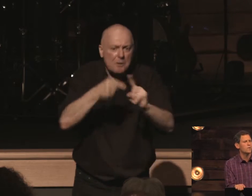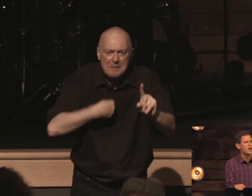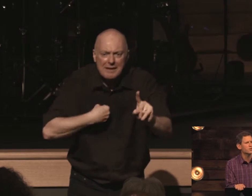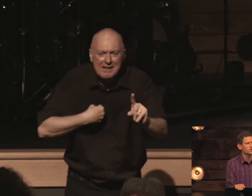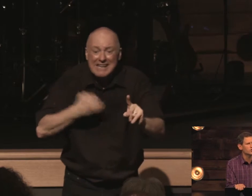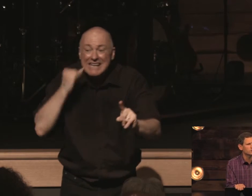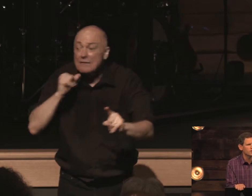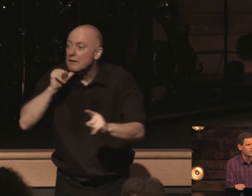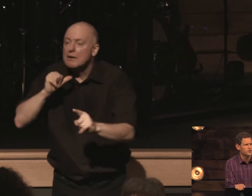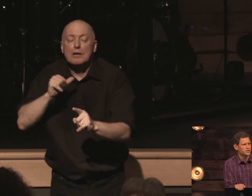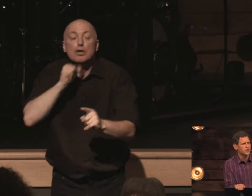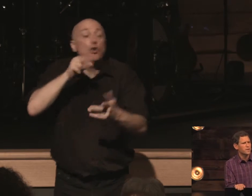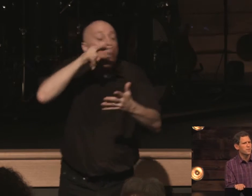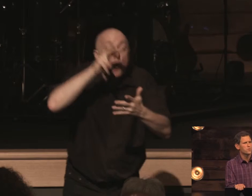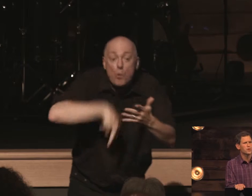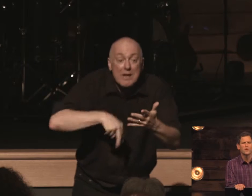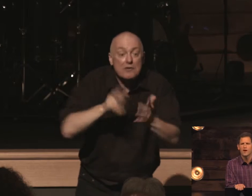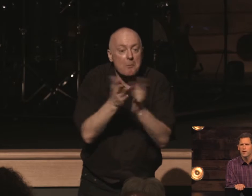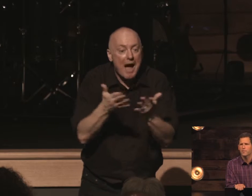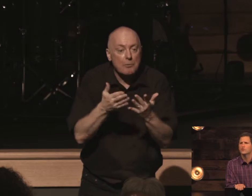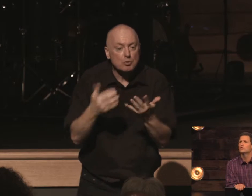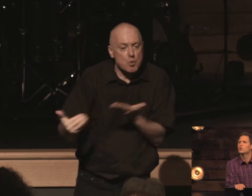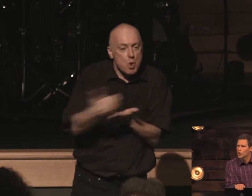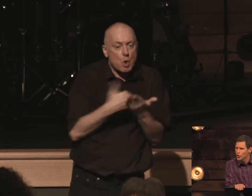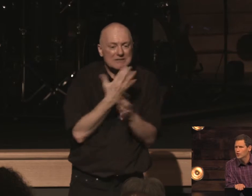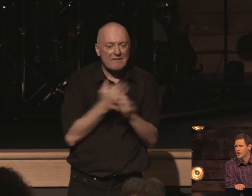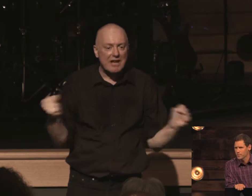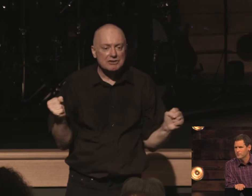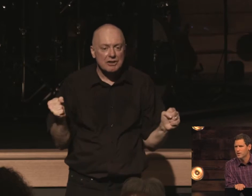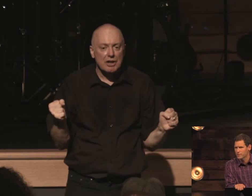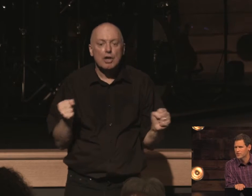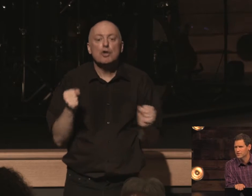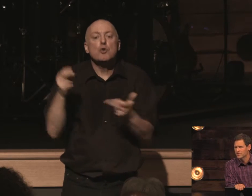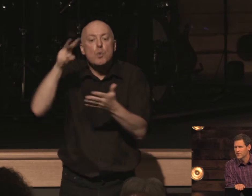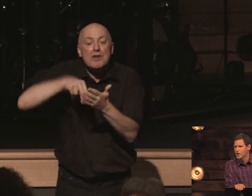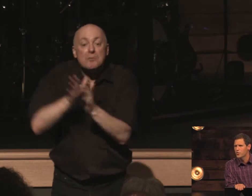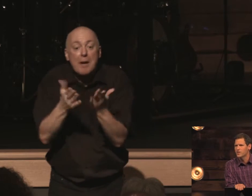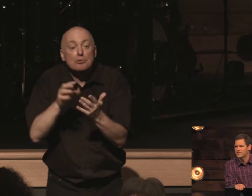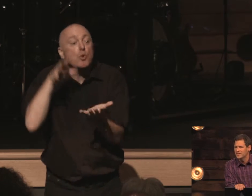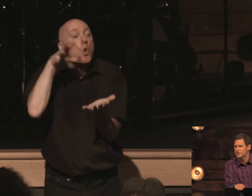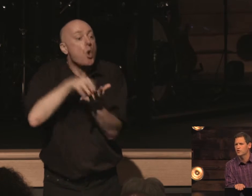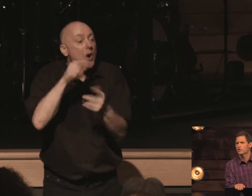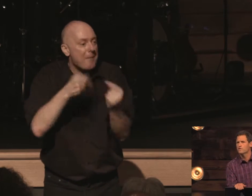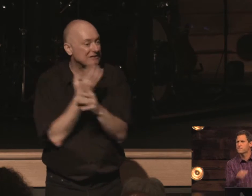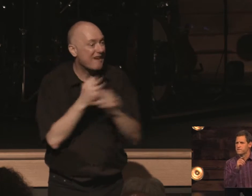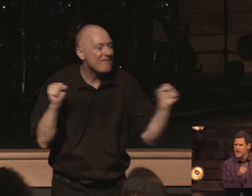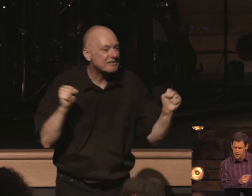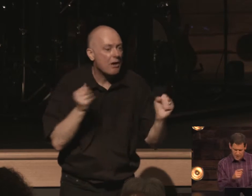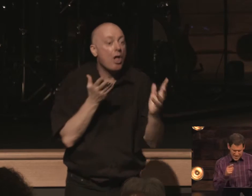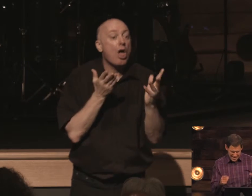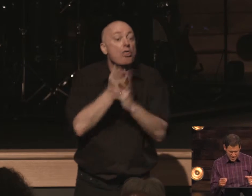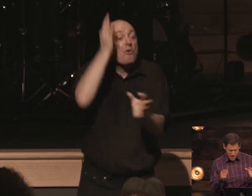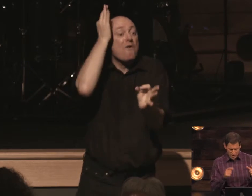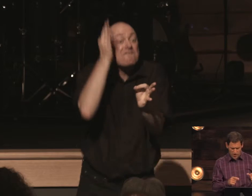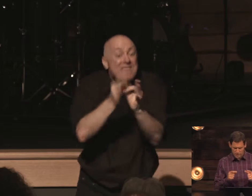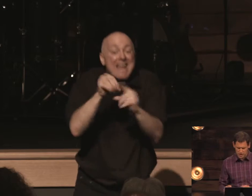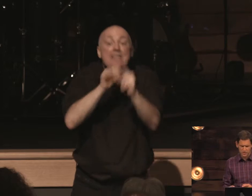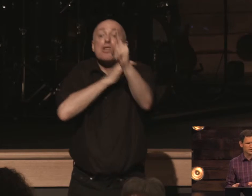our bibles to earn salvation we read our bibles to learn about salvation we see this here through faith in christ jesus